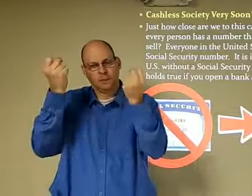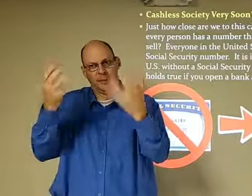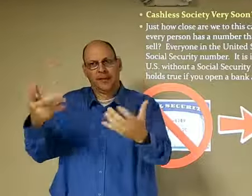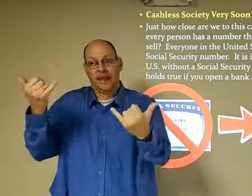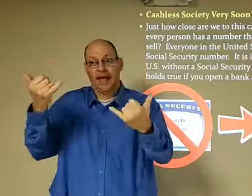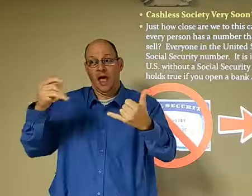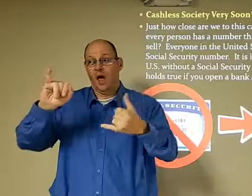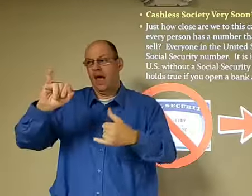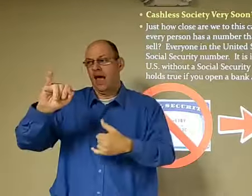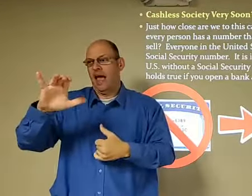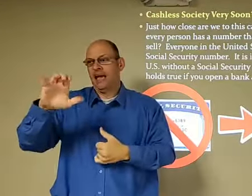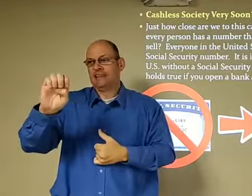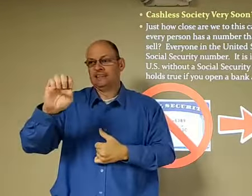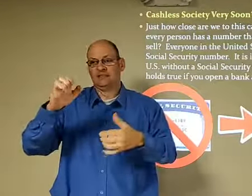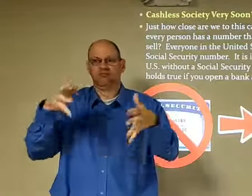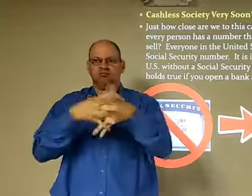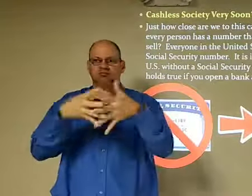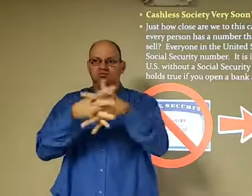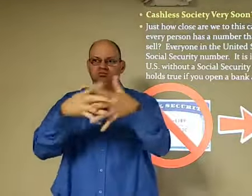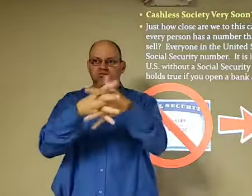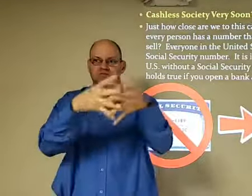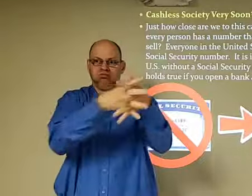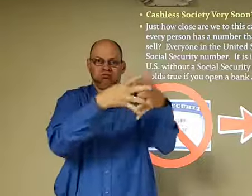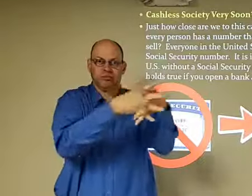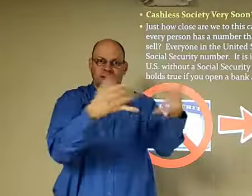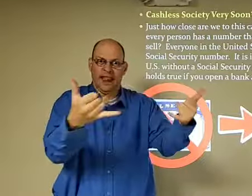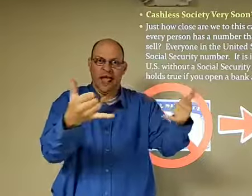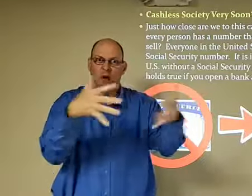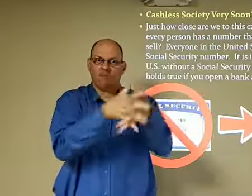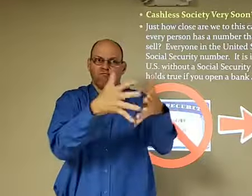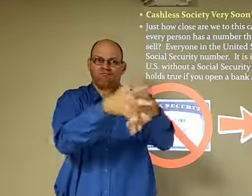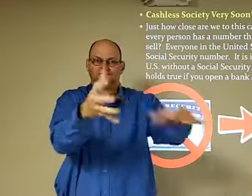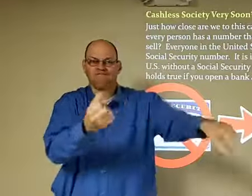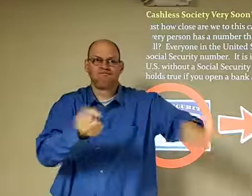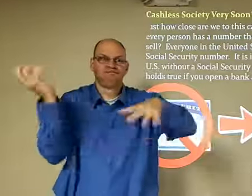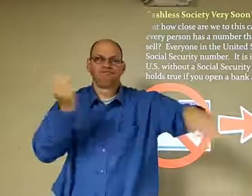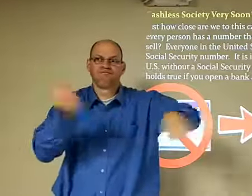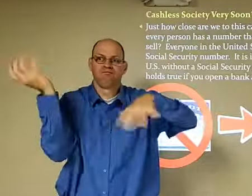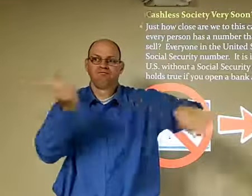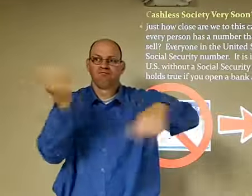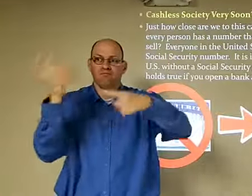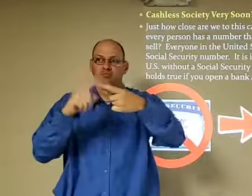So people try to work without, you know, having identification with their social security number.